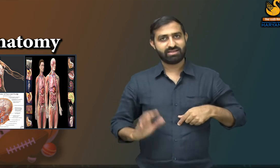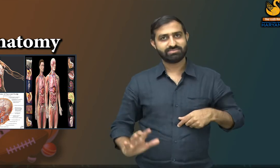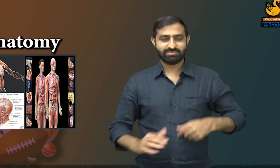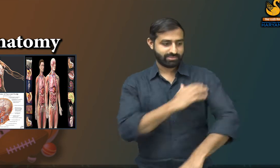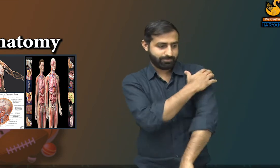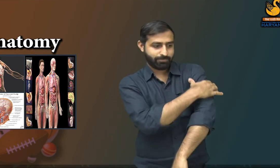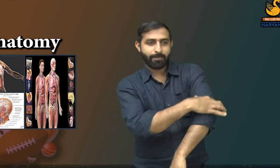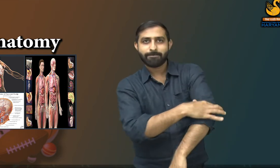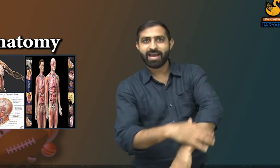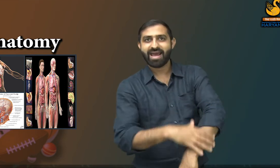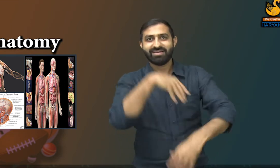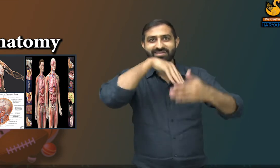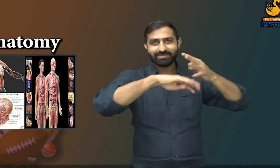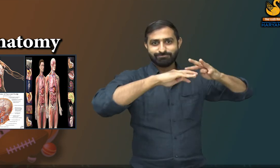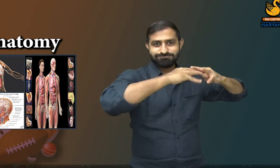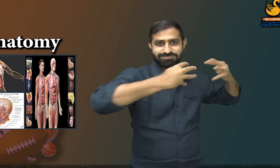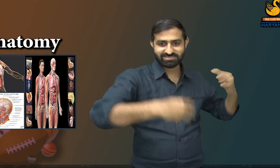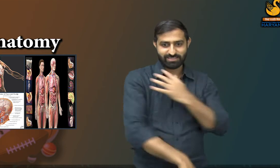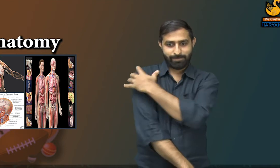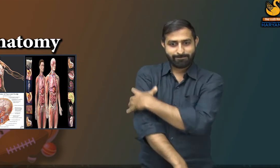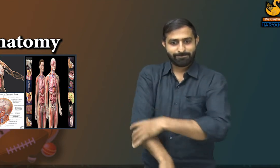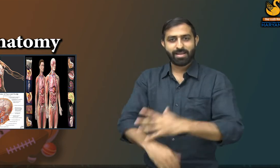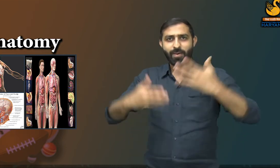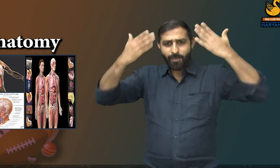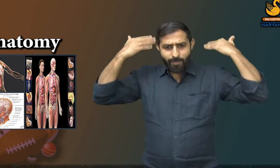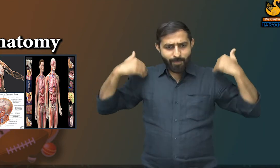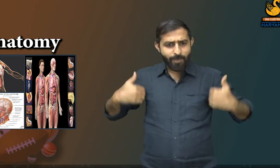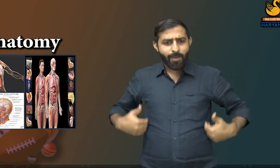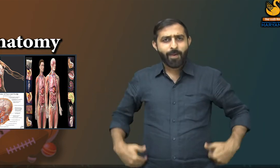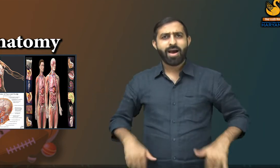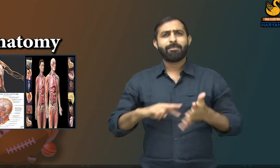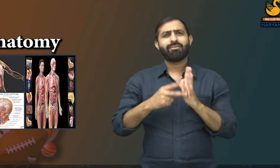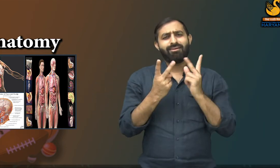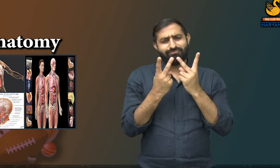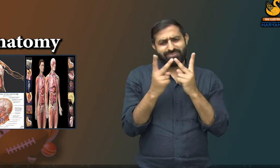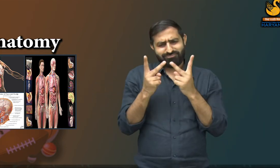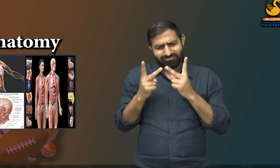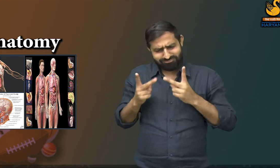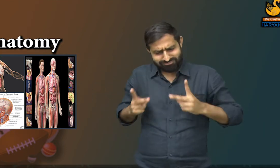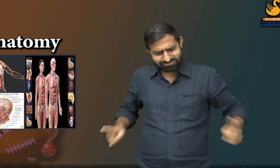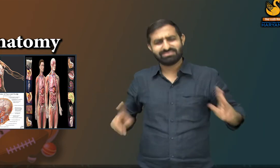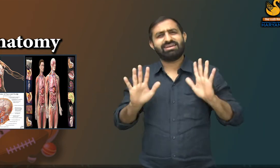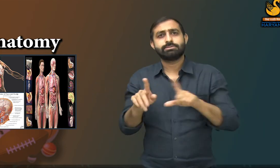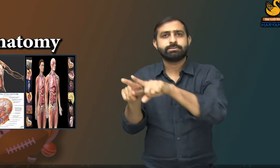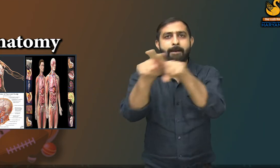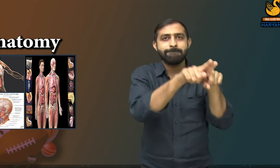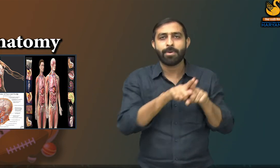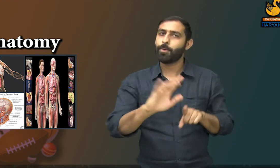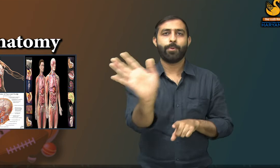have different structures and forms. Our hands are long and straight. So different parts of our body are in different